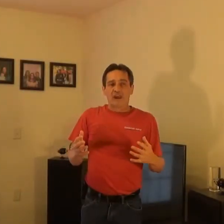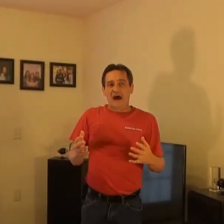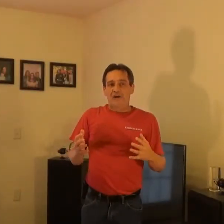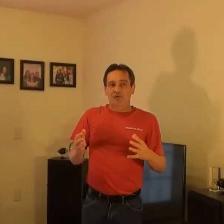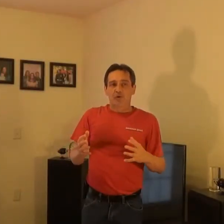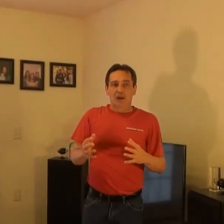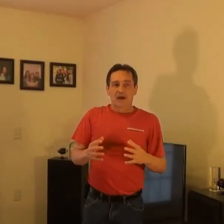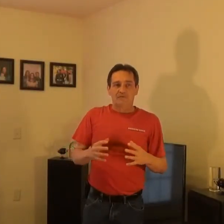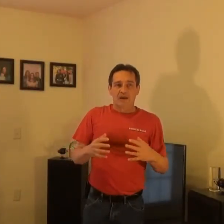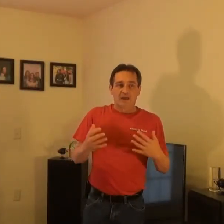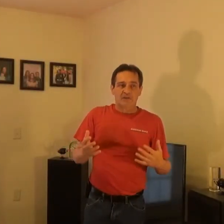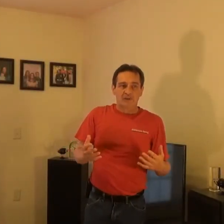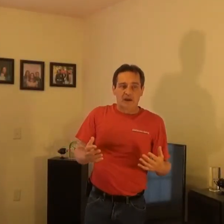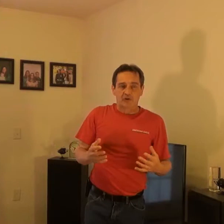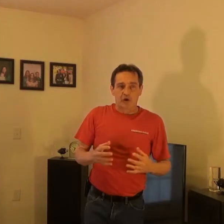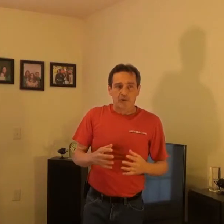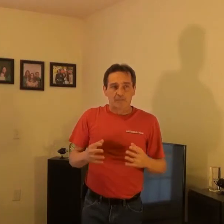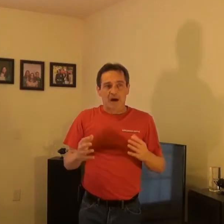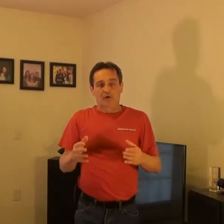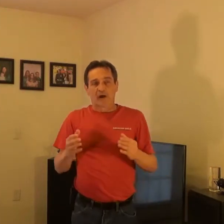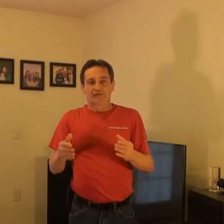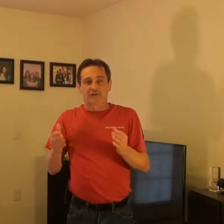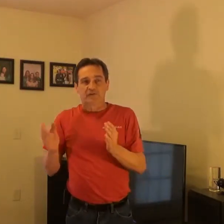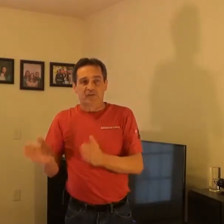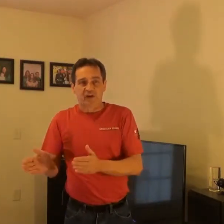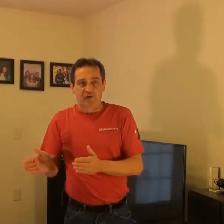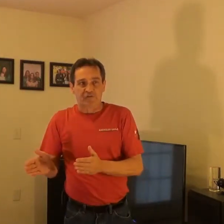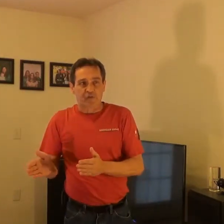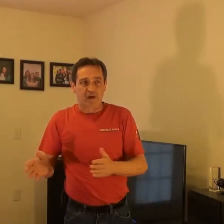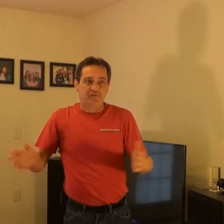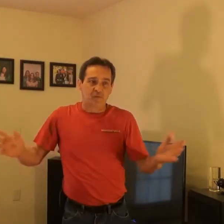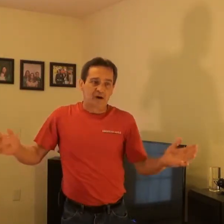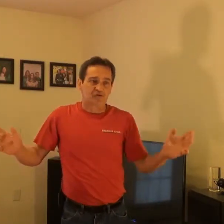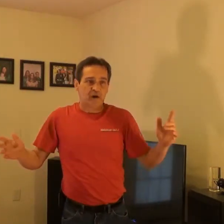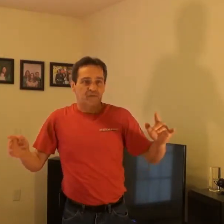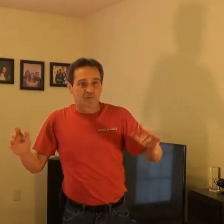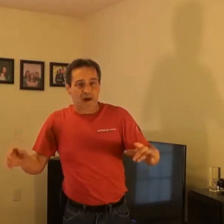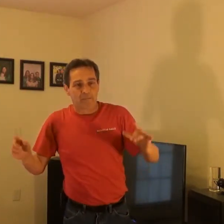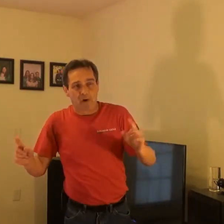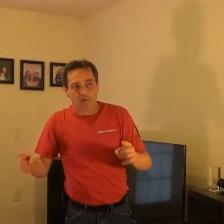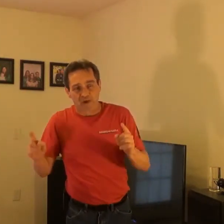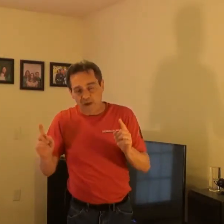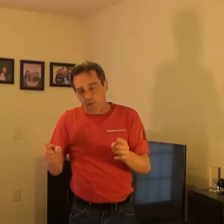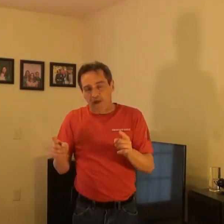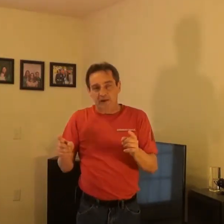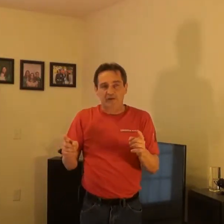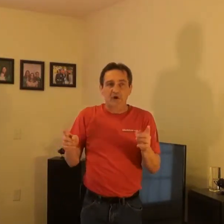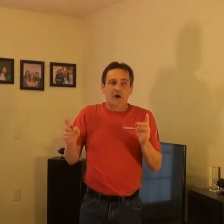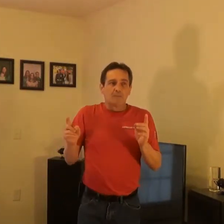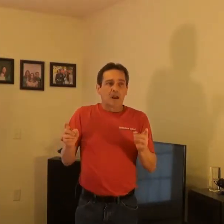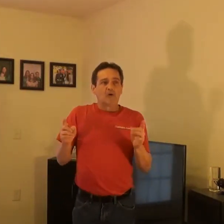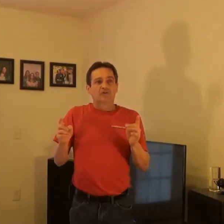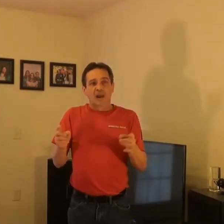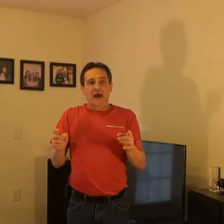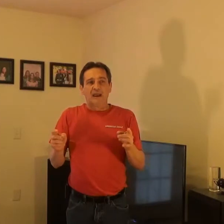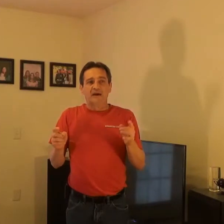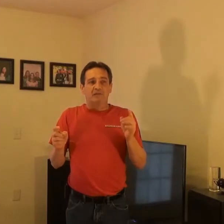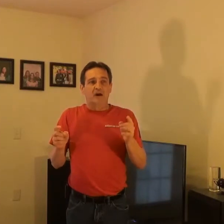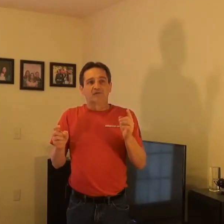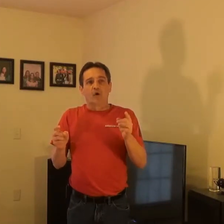9-11. And he said unto me, My grace is sufficient for thee, for my strength is made perfect in weakness. Most gladly, therefore,